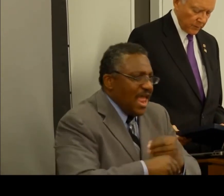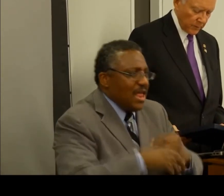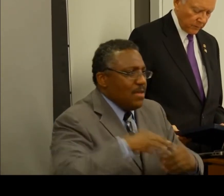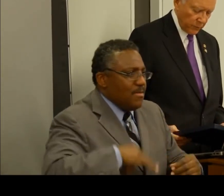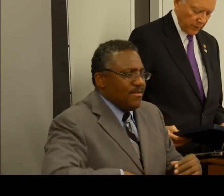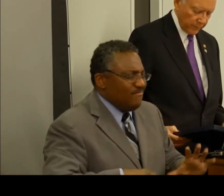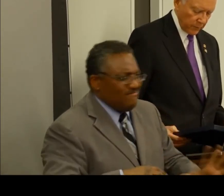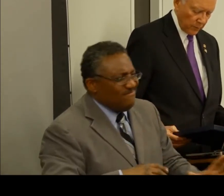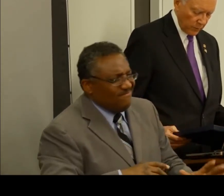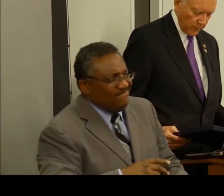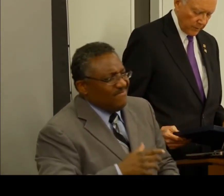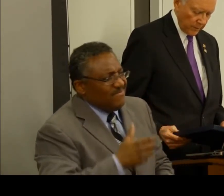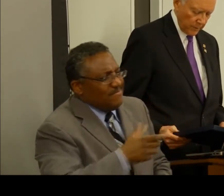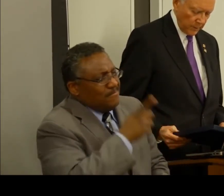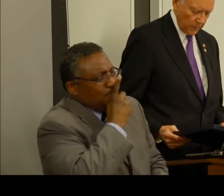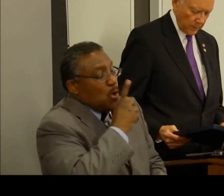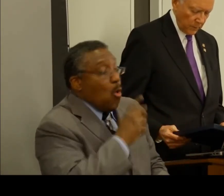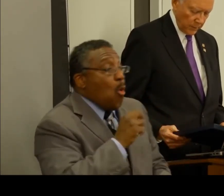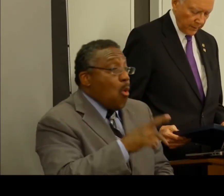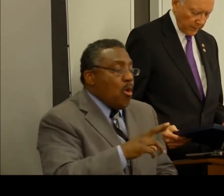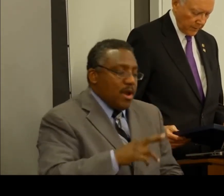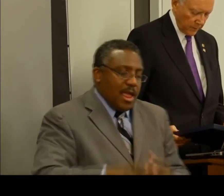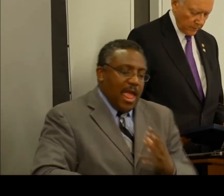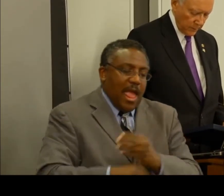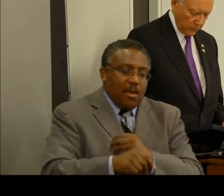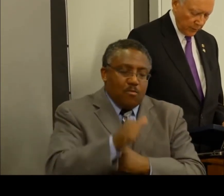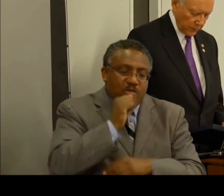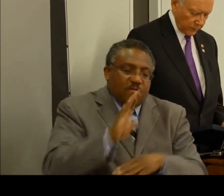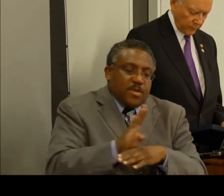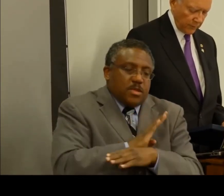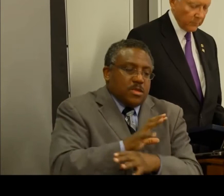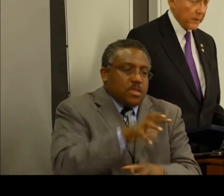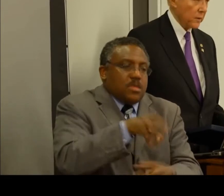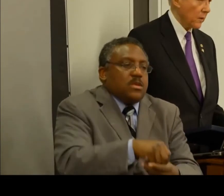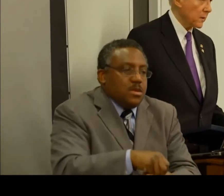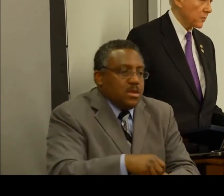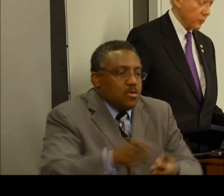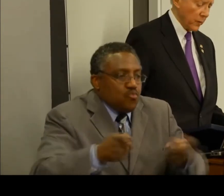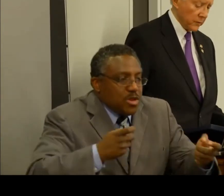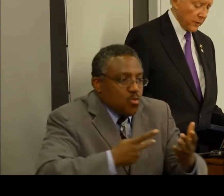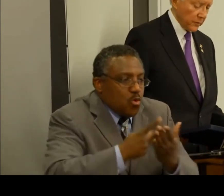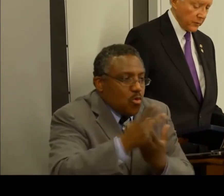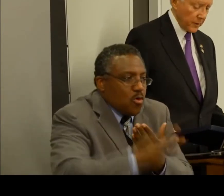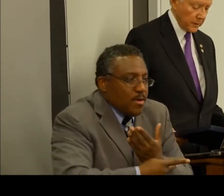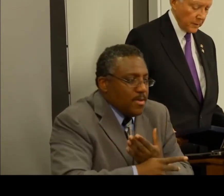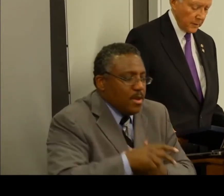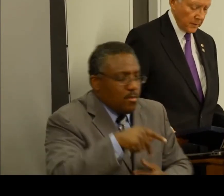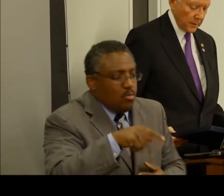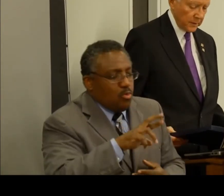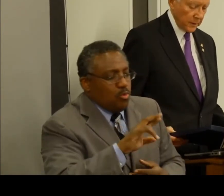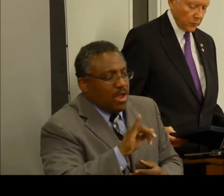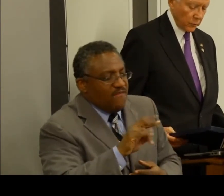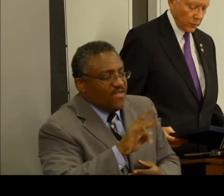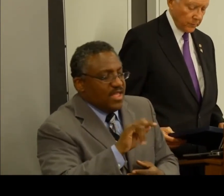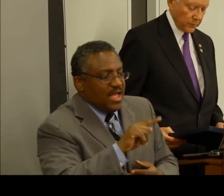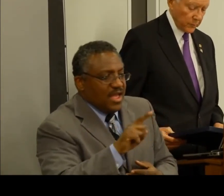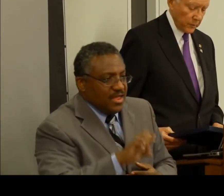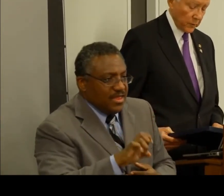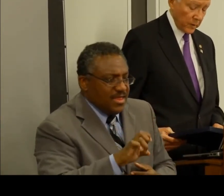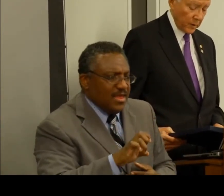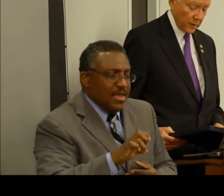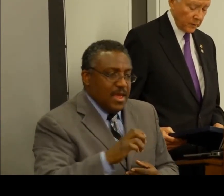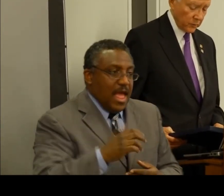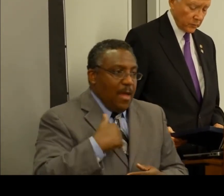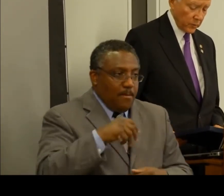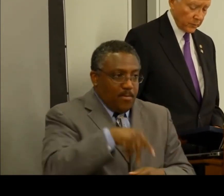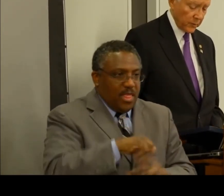these points clear because if you haven't already, you will likely hear charges from some of my colleagues as well as outside identical groups